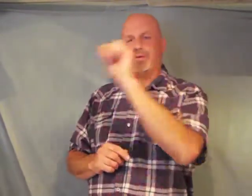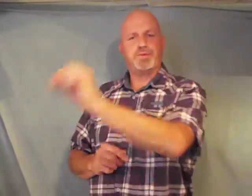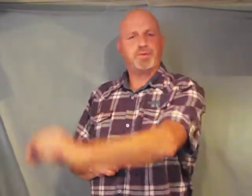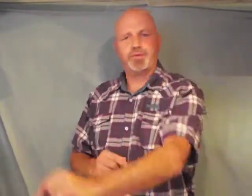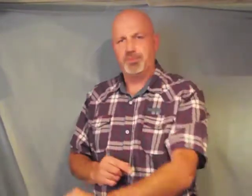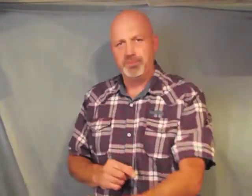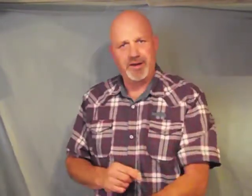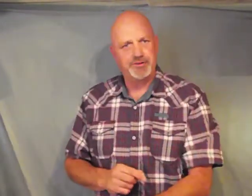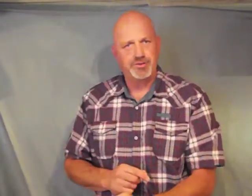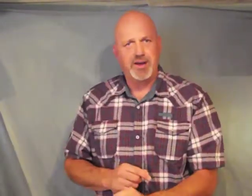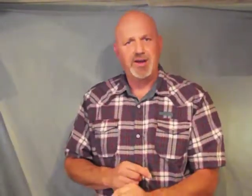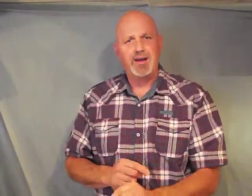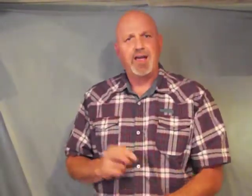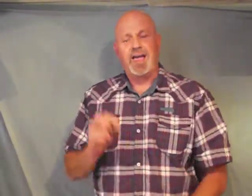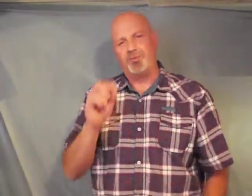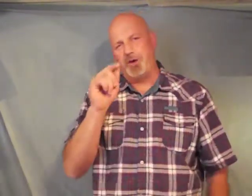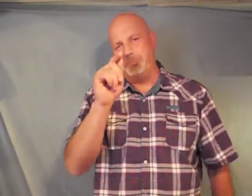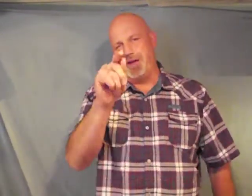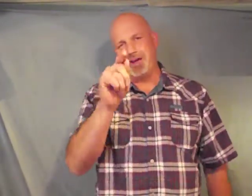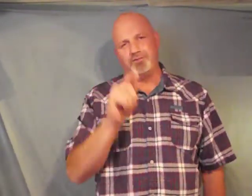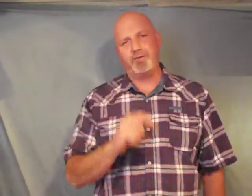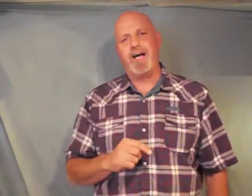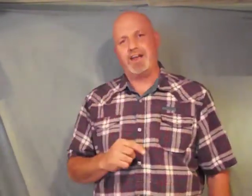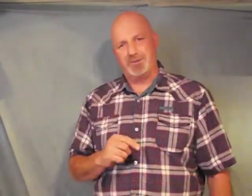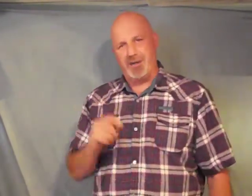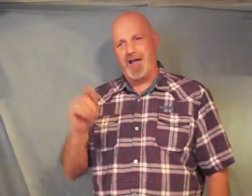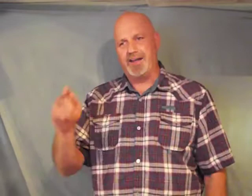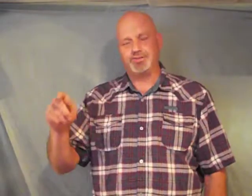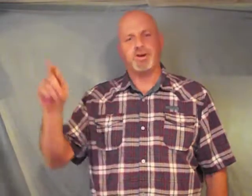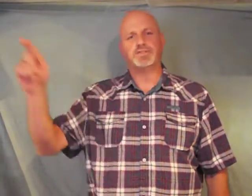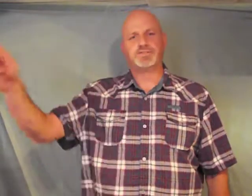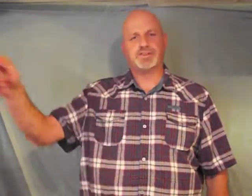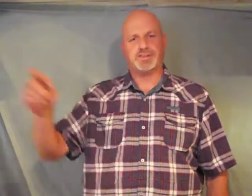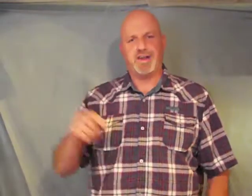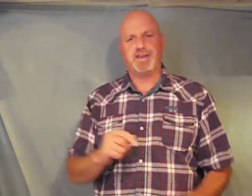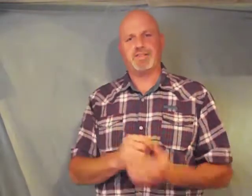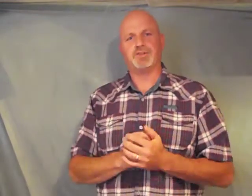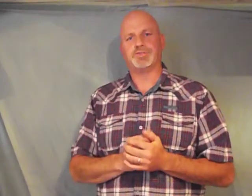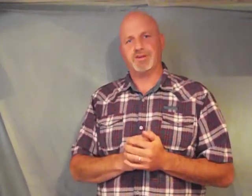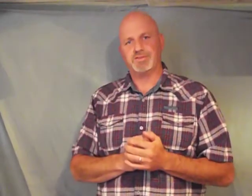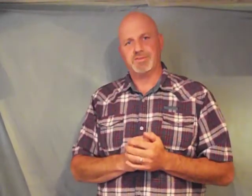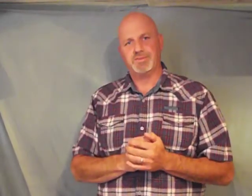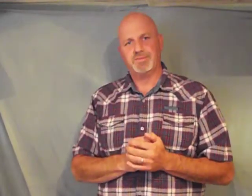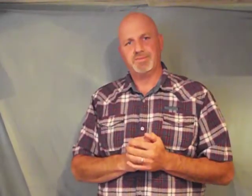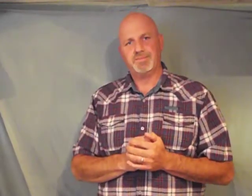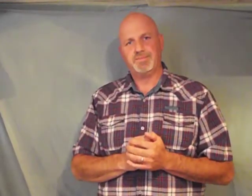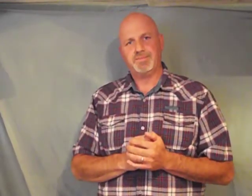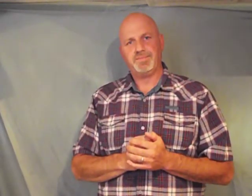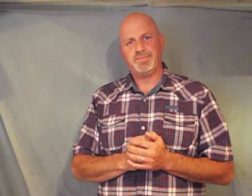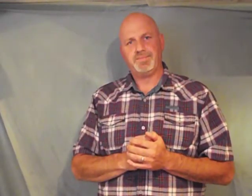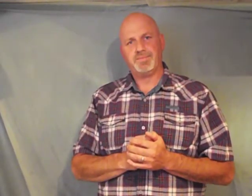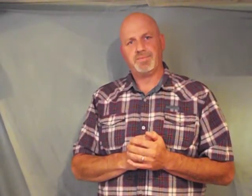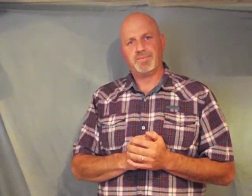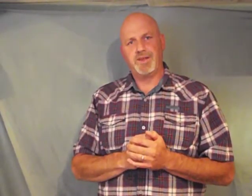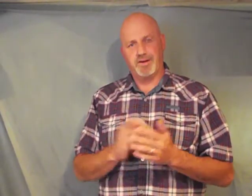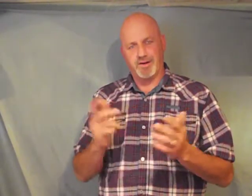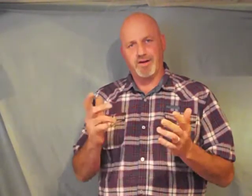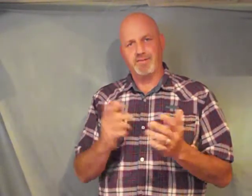ministry have we been invited by a church to stay at their church in our RV